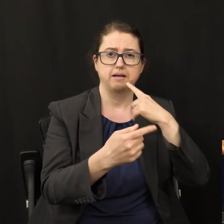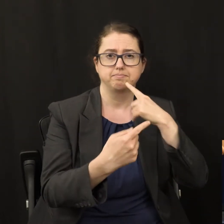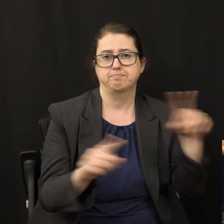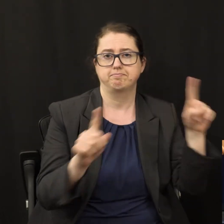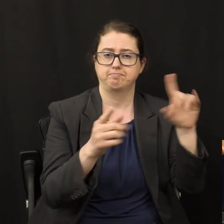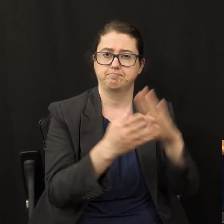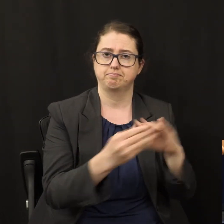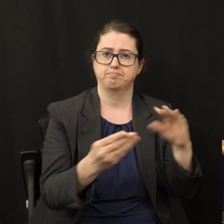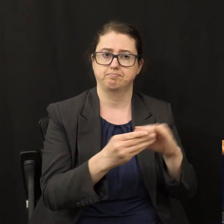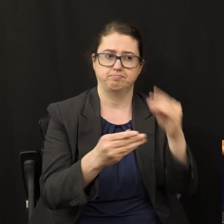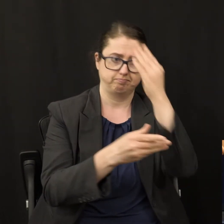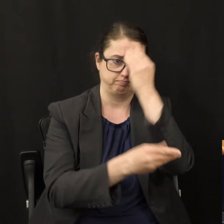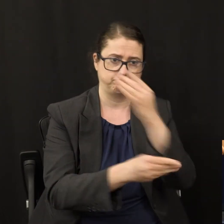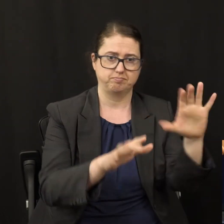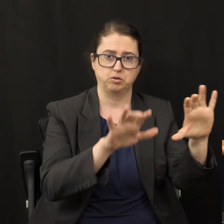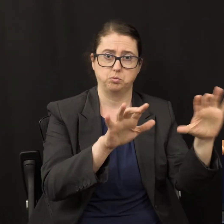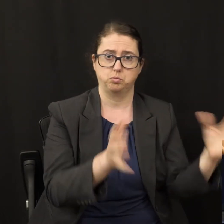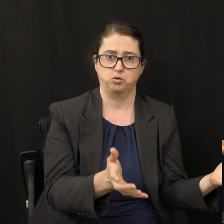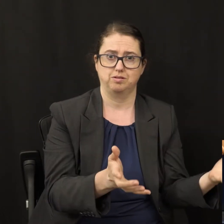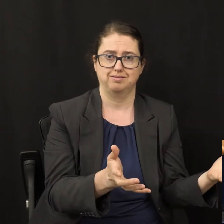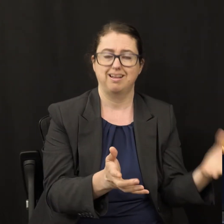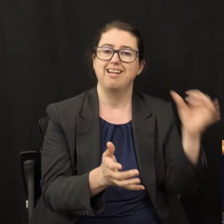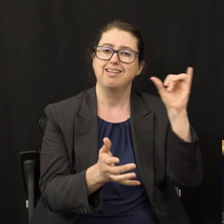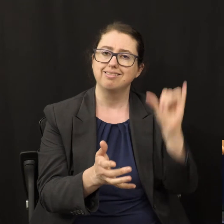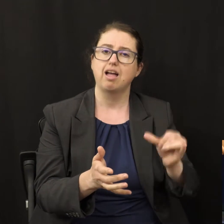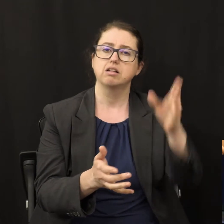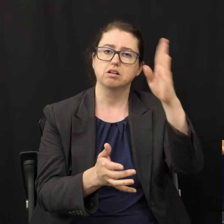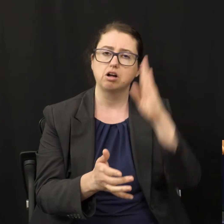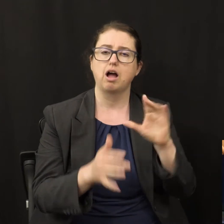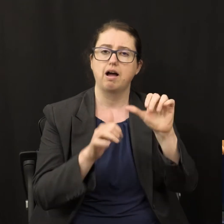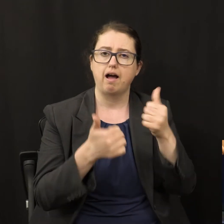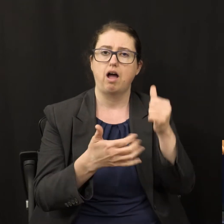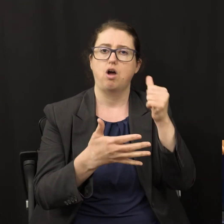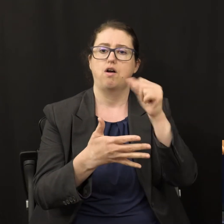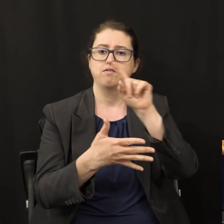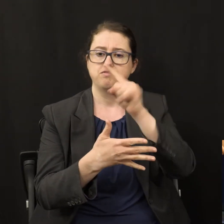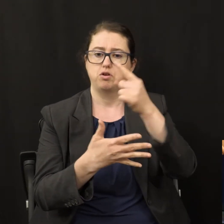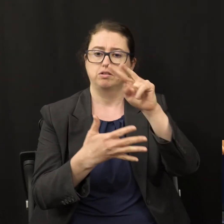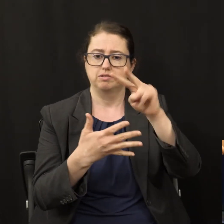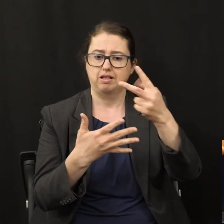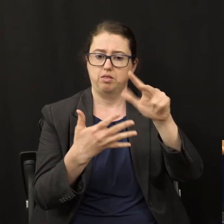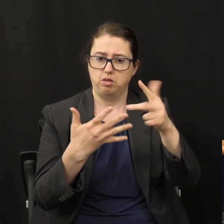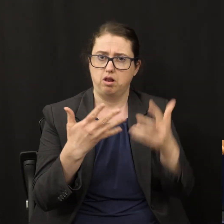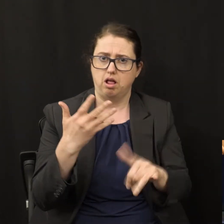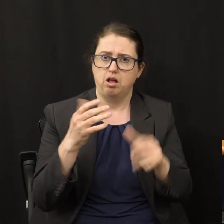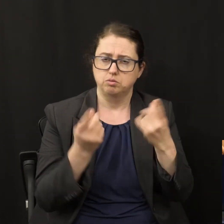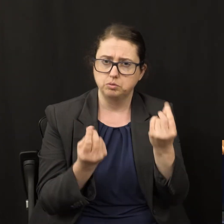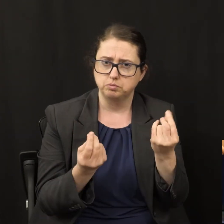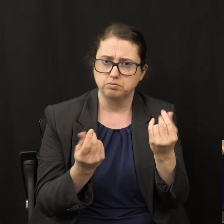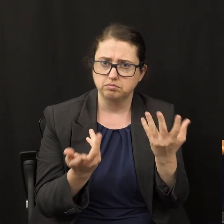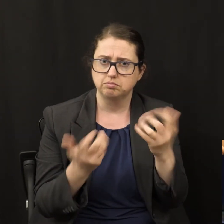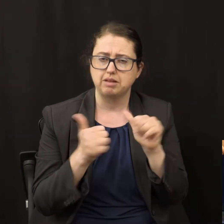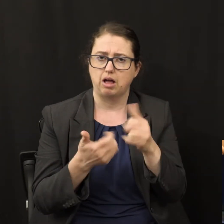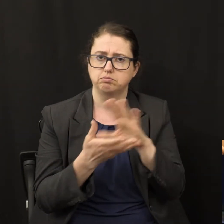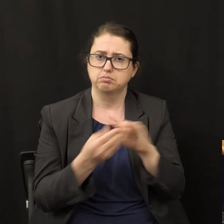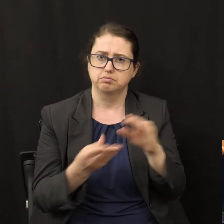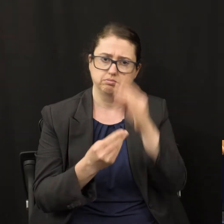That's God's chain of command in imparting the message. Now in the New Testament,